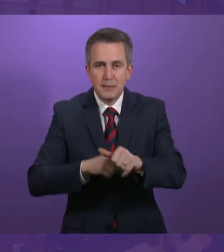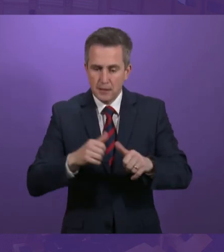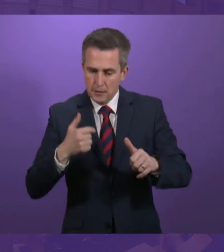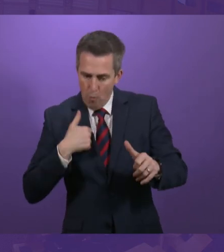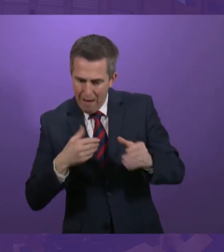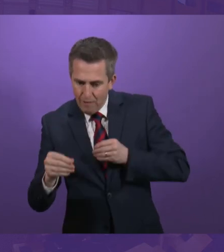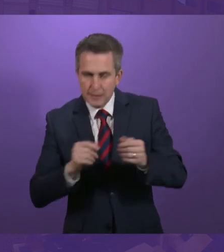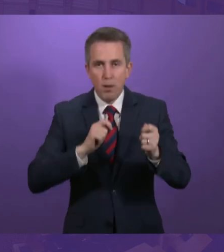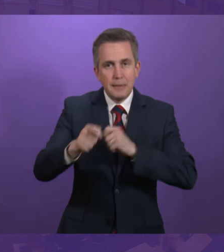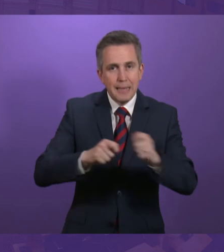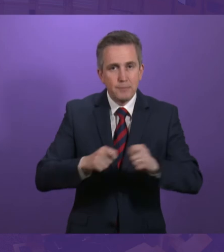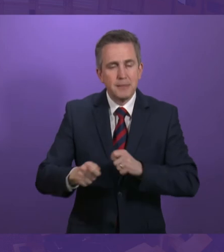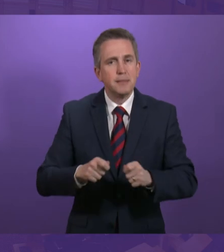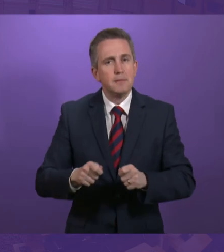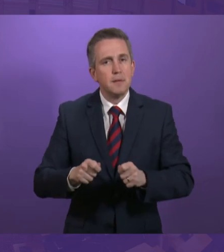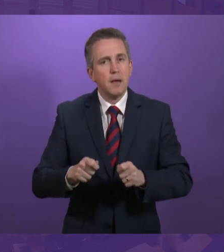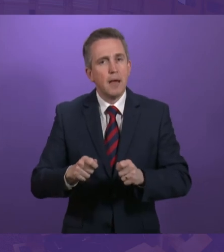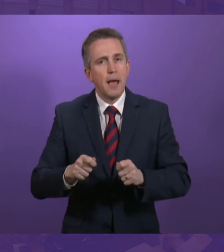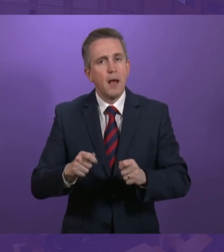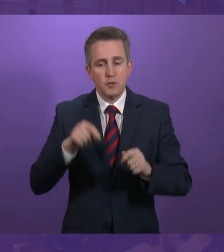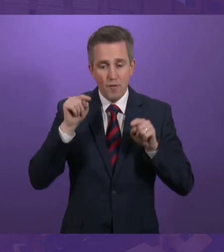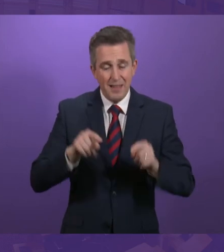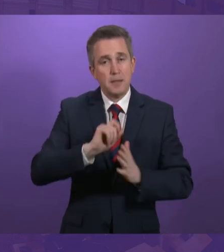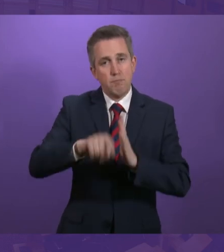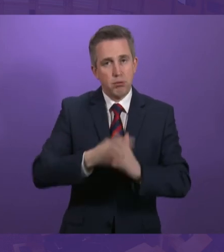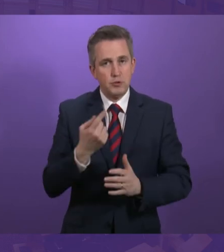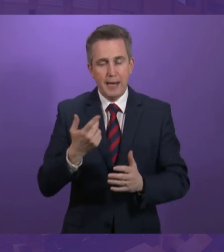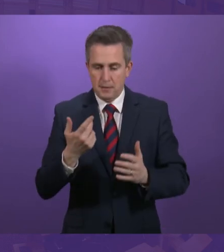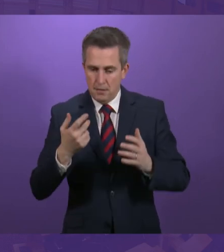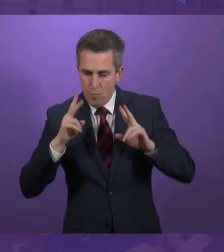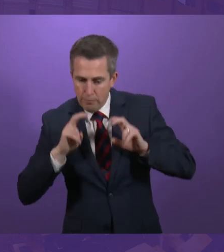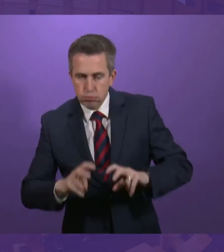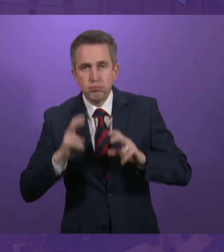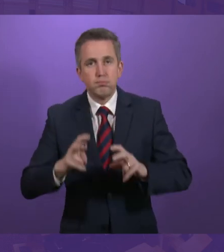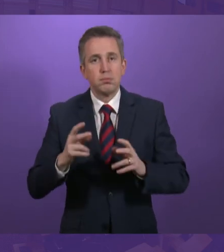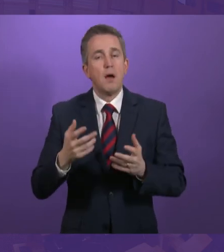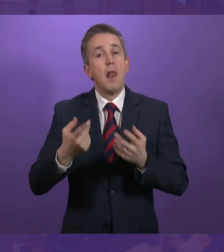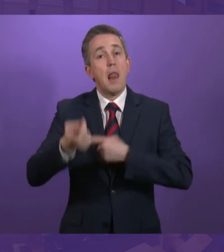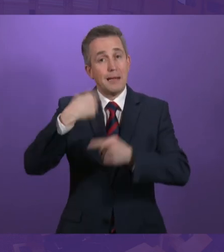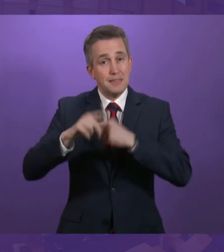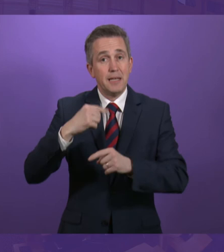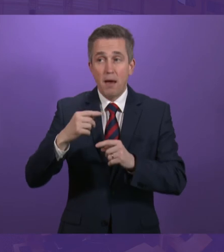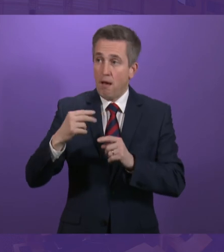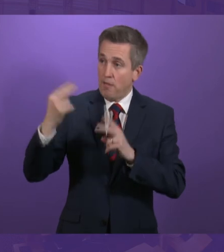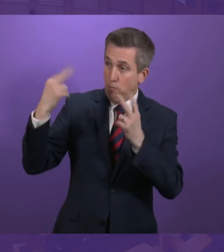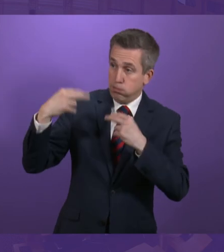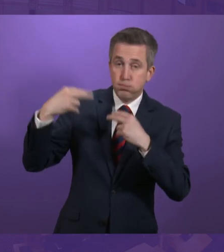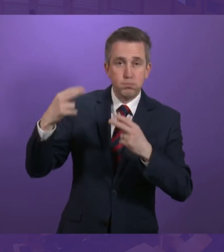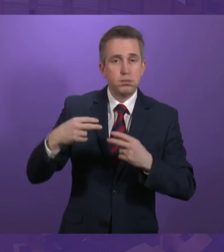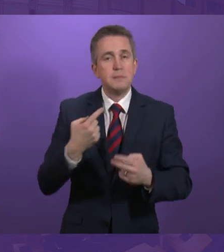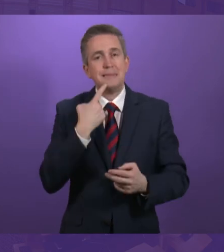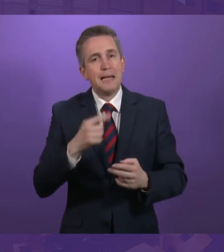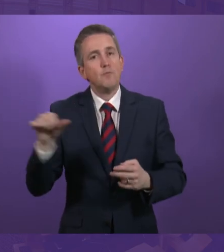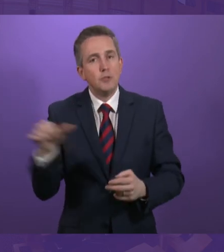to do and good practice for any programme, as highlighted by Audit Scotland in the report last year, as is the incremental approach